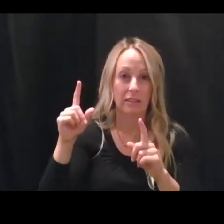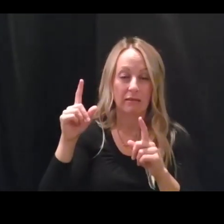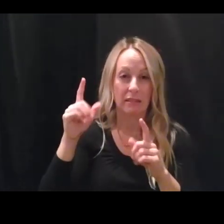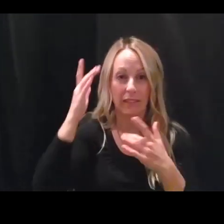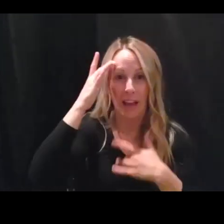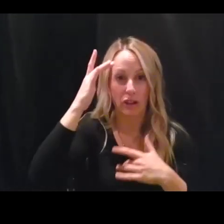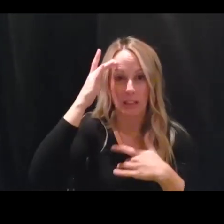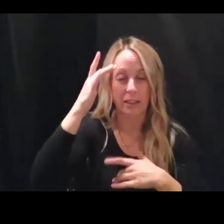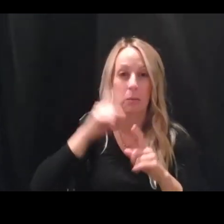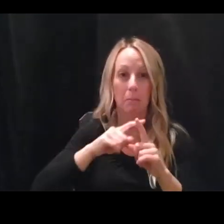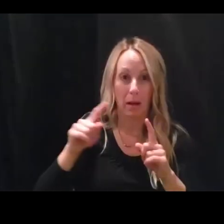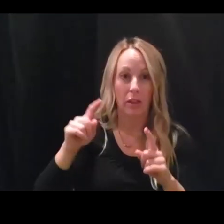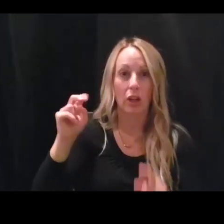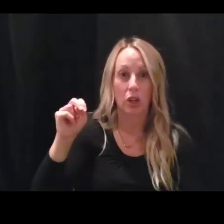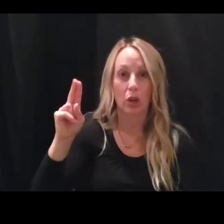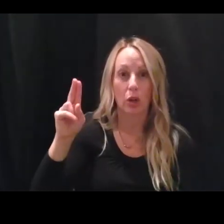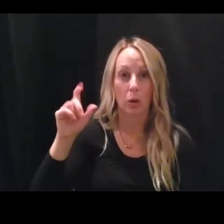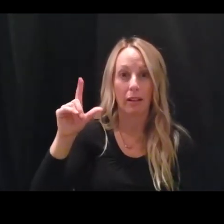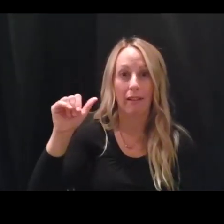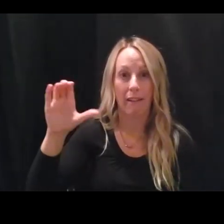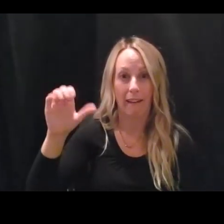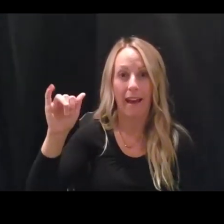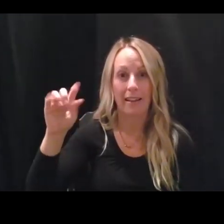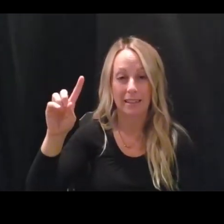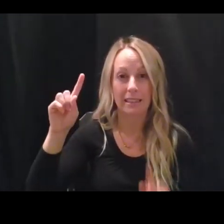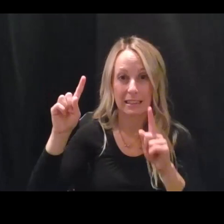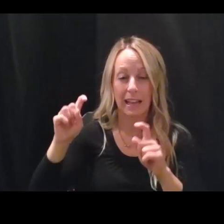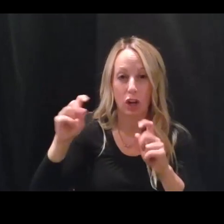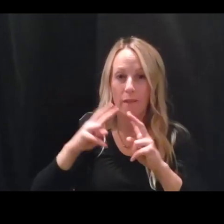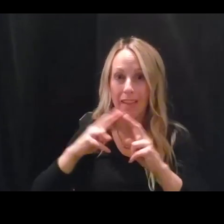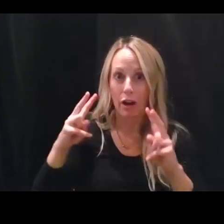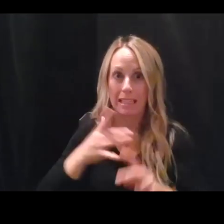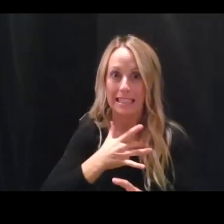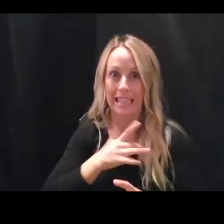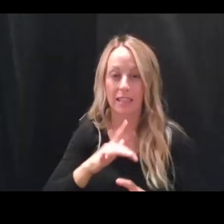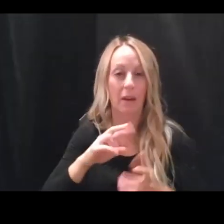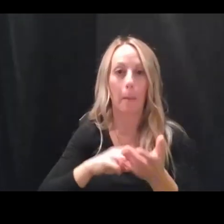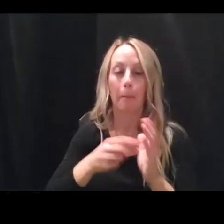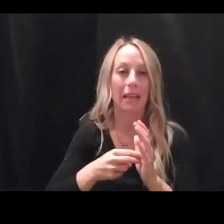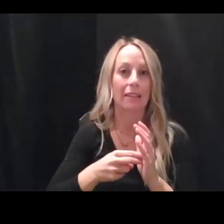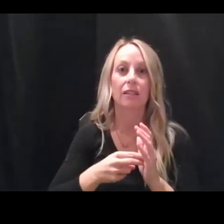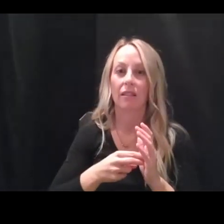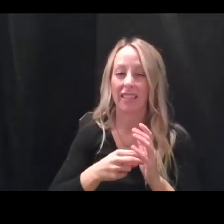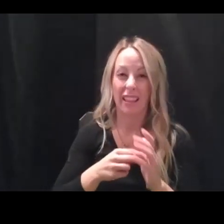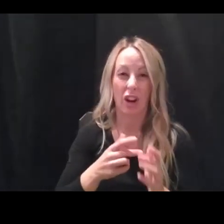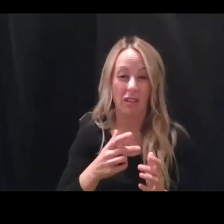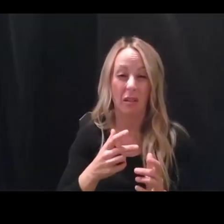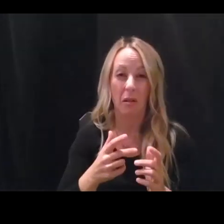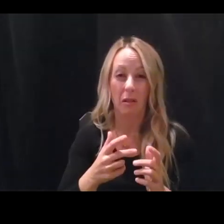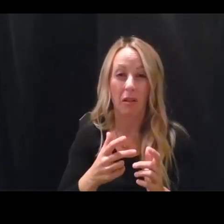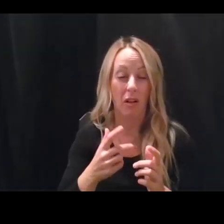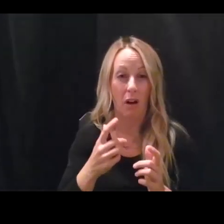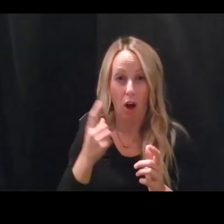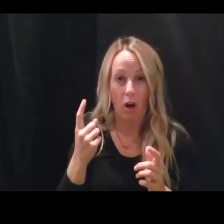tests are very, very sensitive. That is, they don't miss very many when done properly and